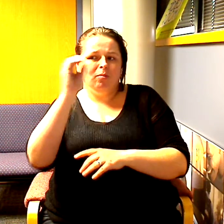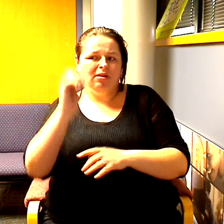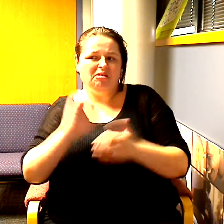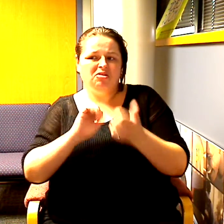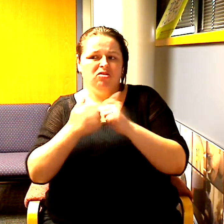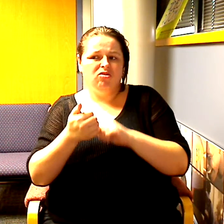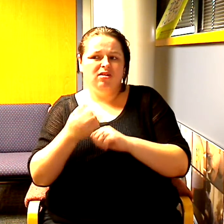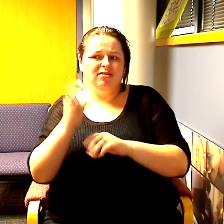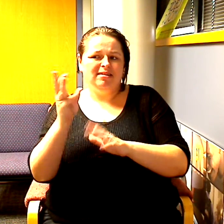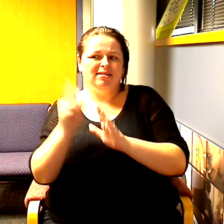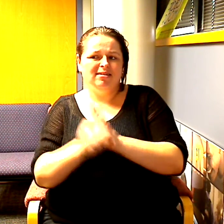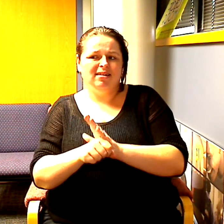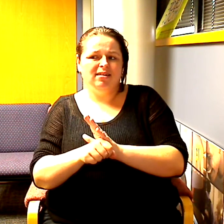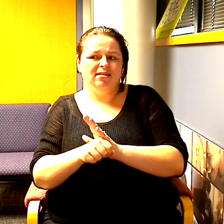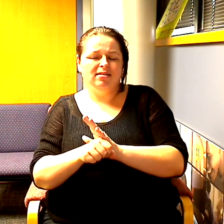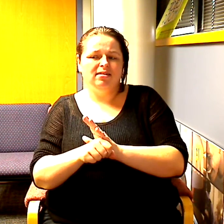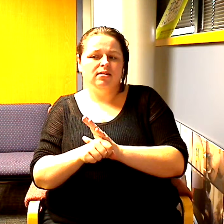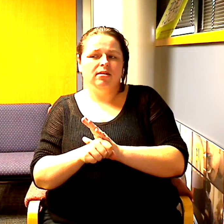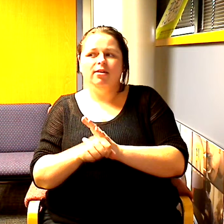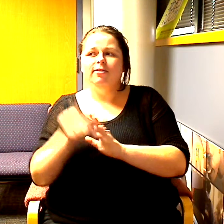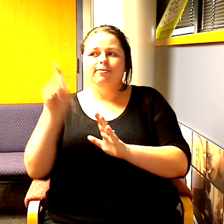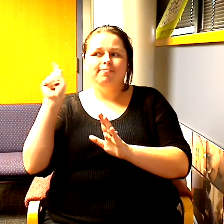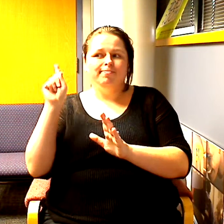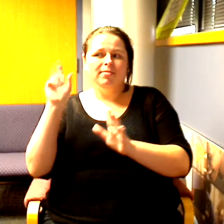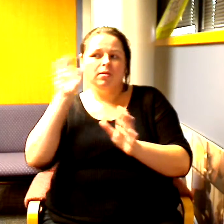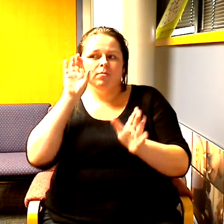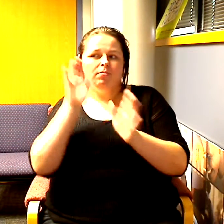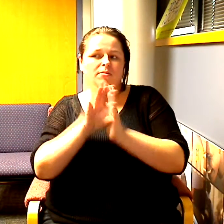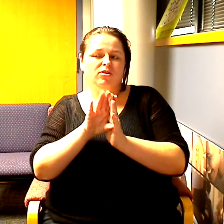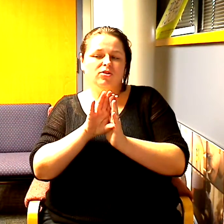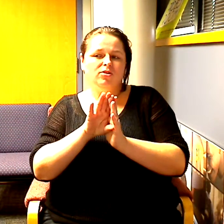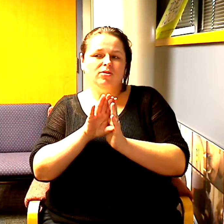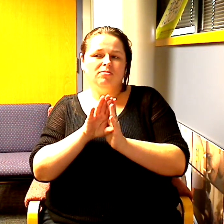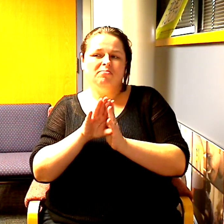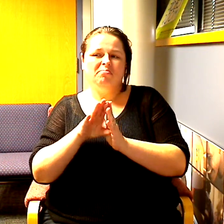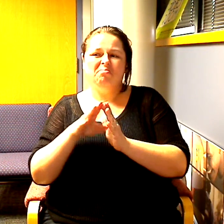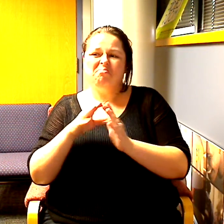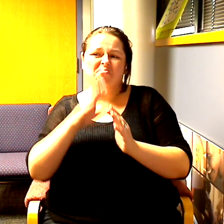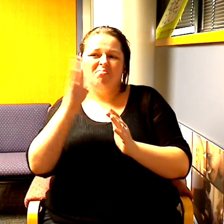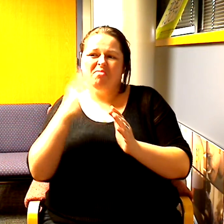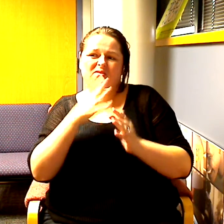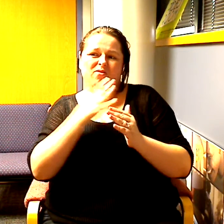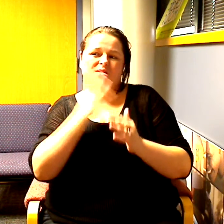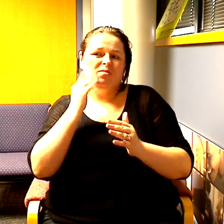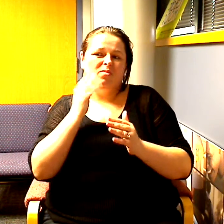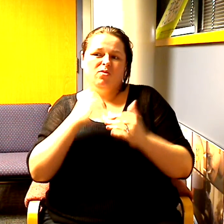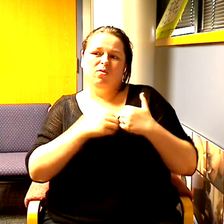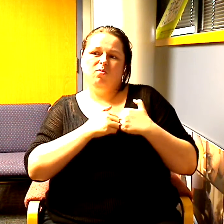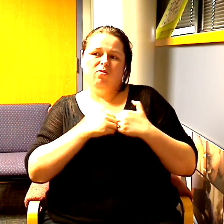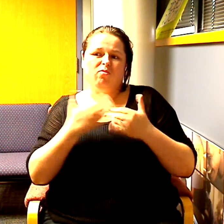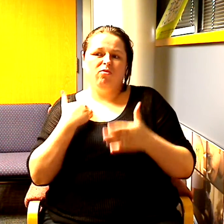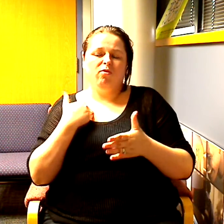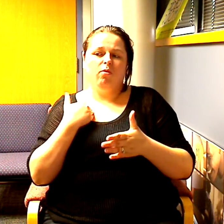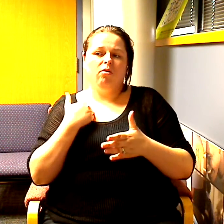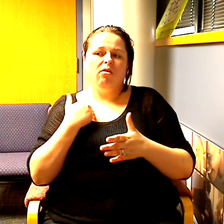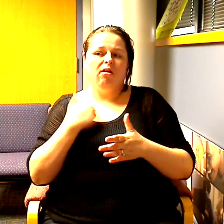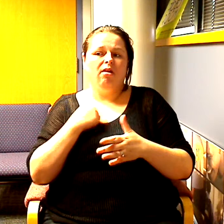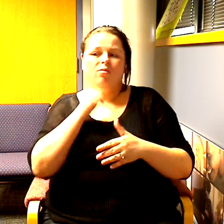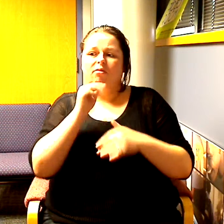and in this picture I had actually never had a boyfriend in real life I was totally uncomfortable and the photographer